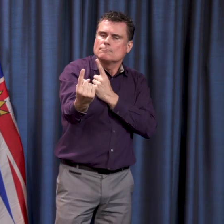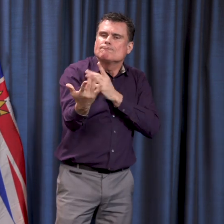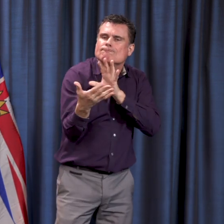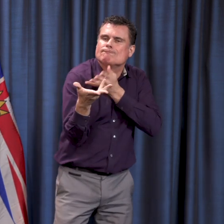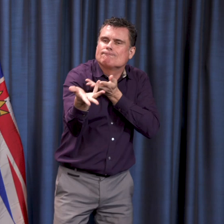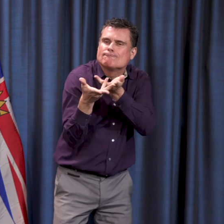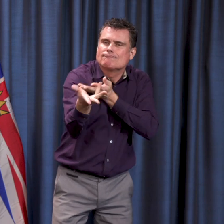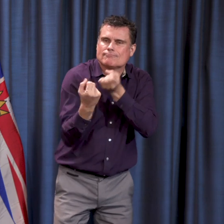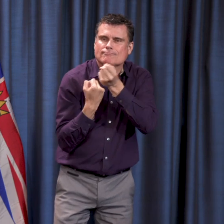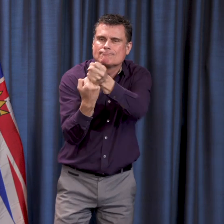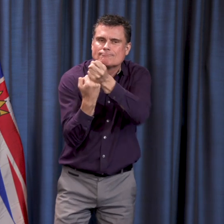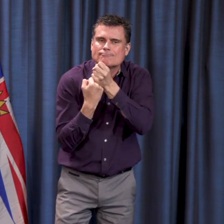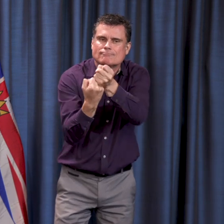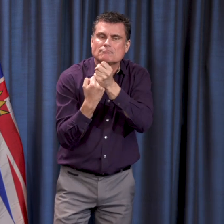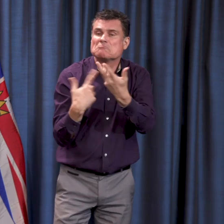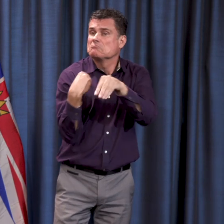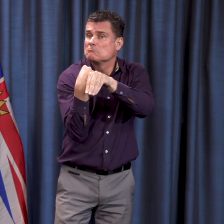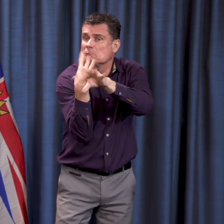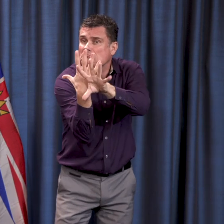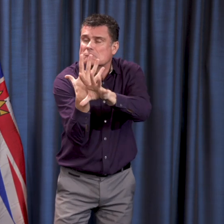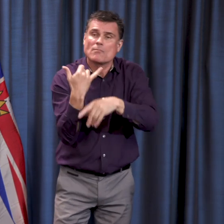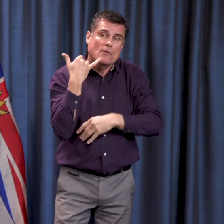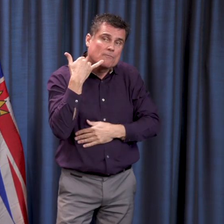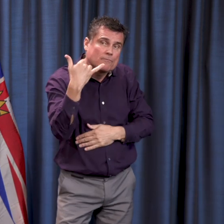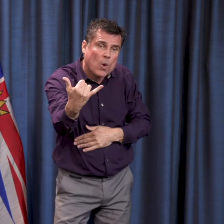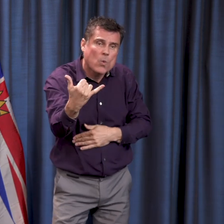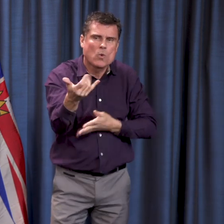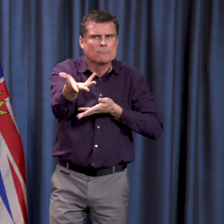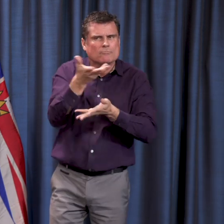system and that will get us through the next few weeks.